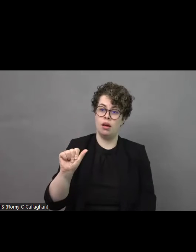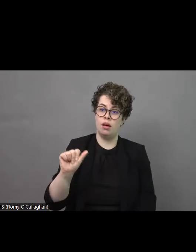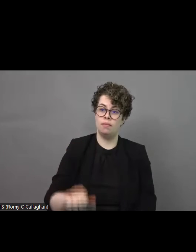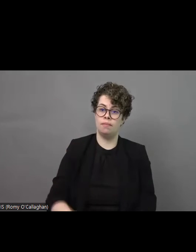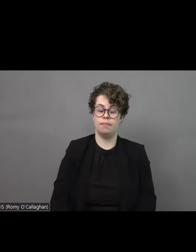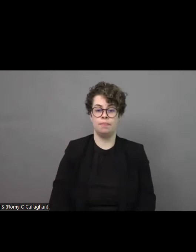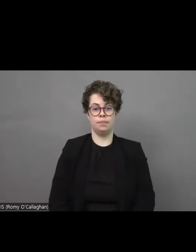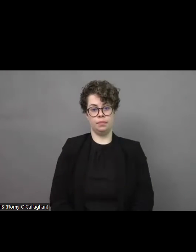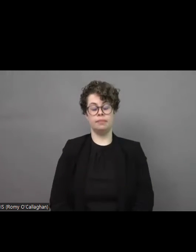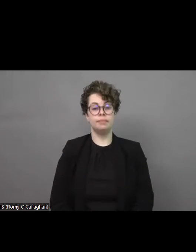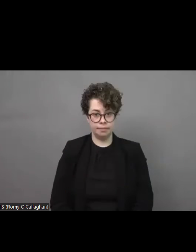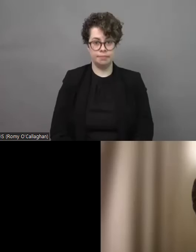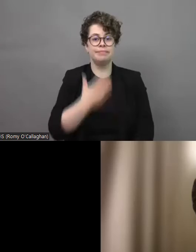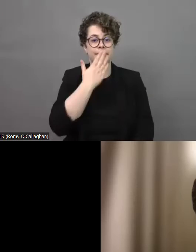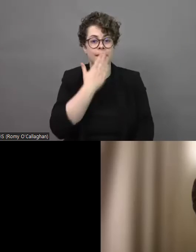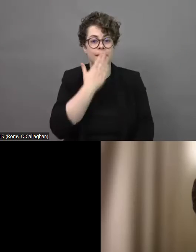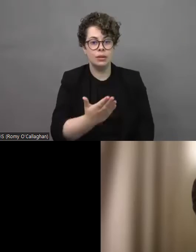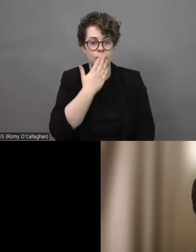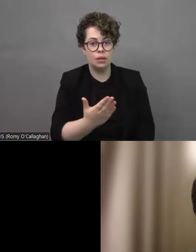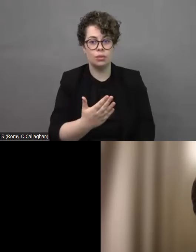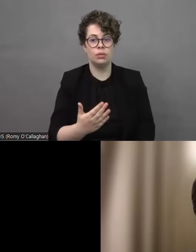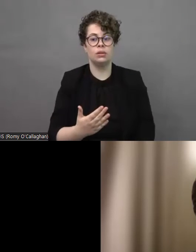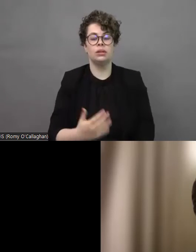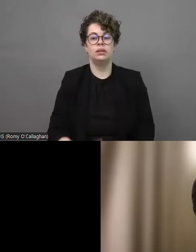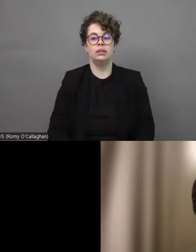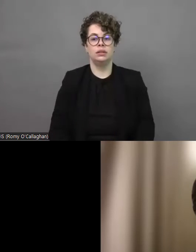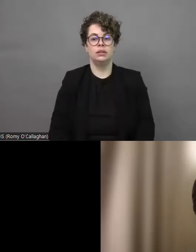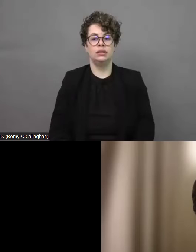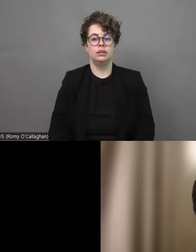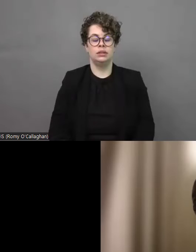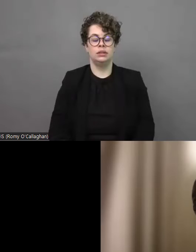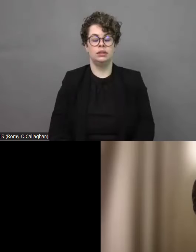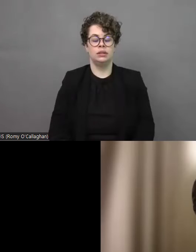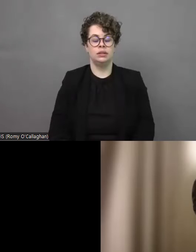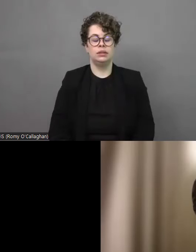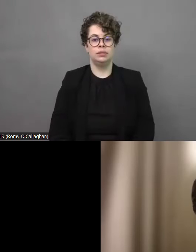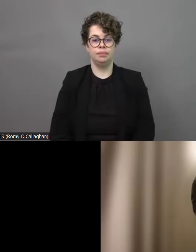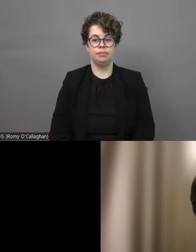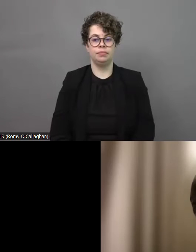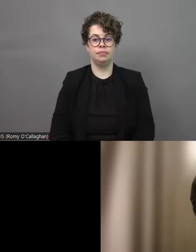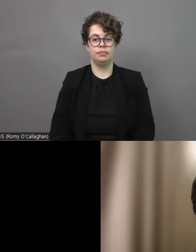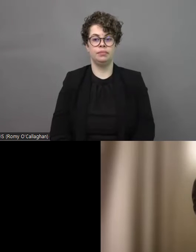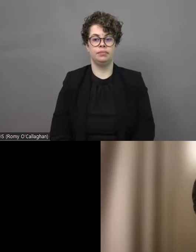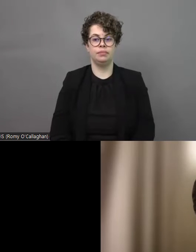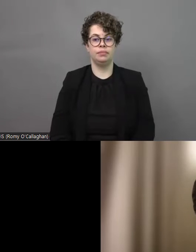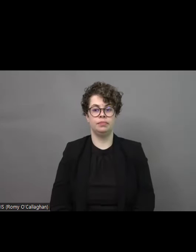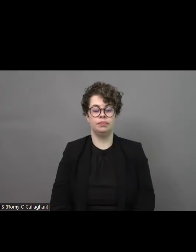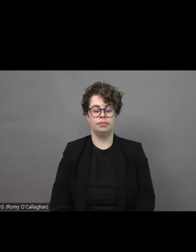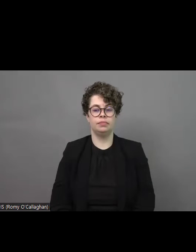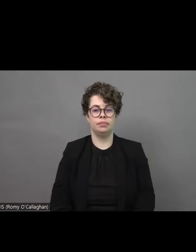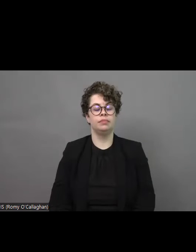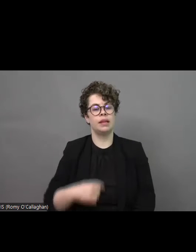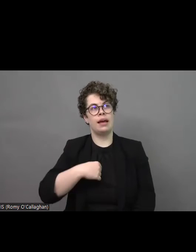yes thank you so much i'll be very happy to coming in now just because i'd like to